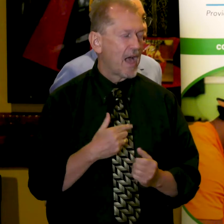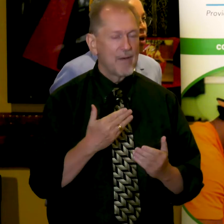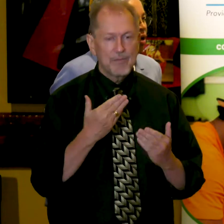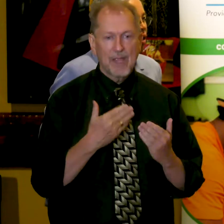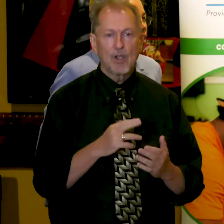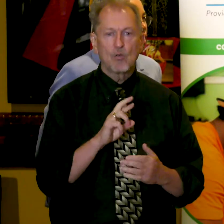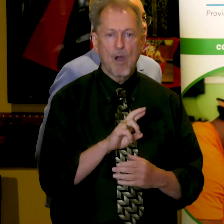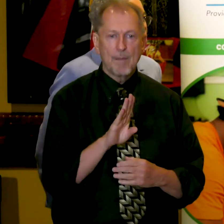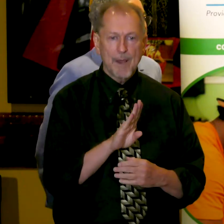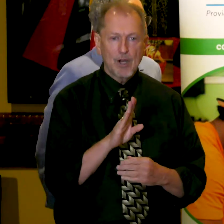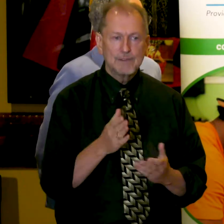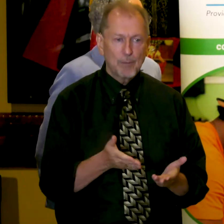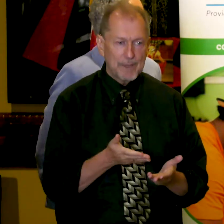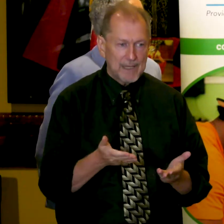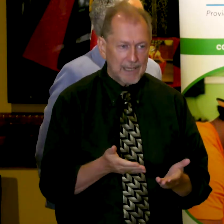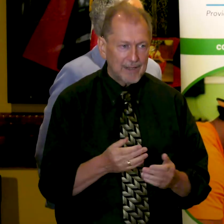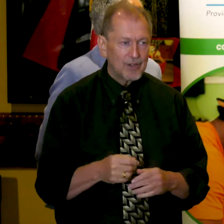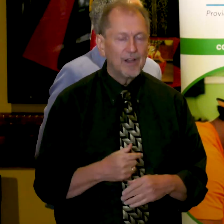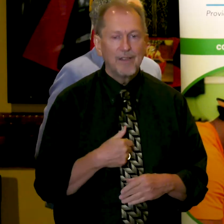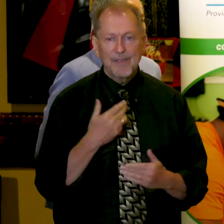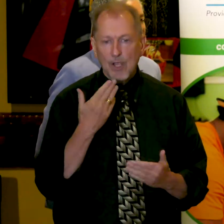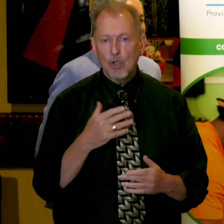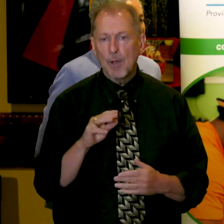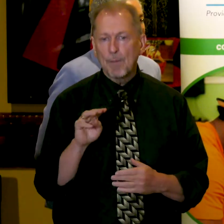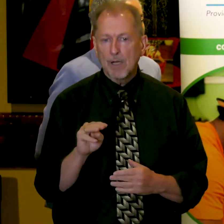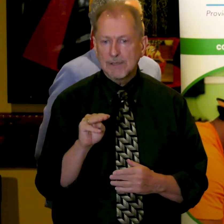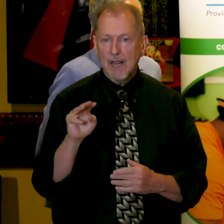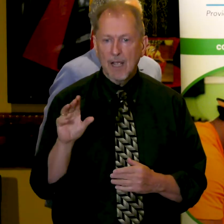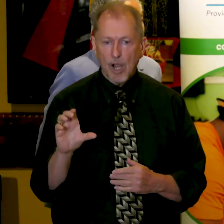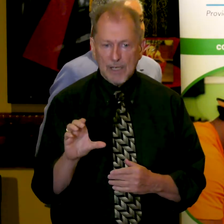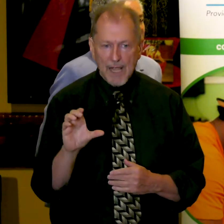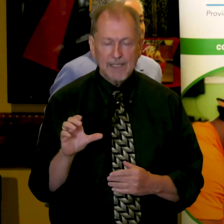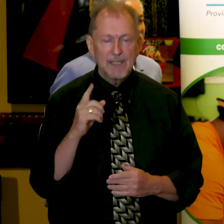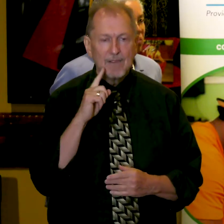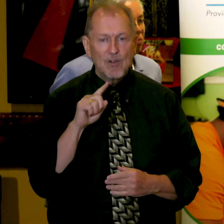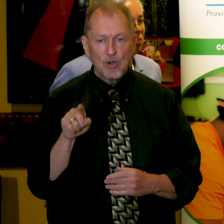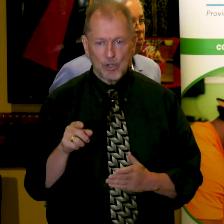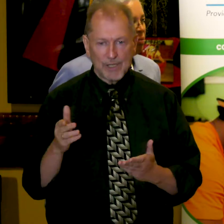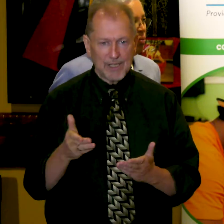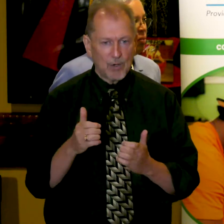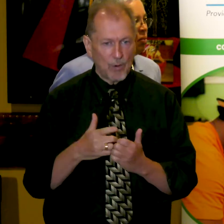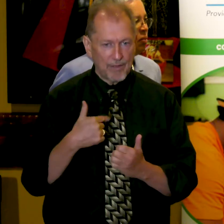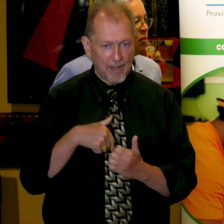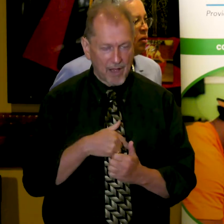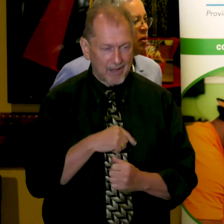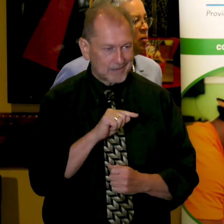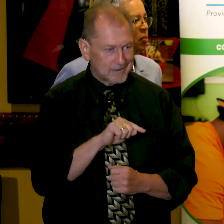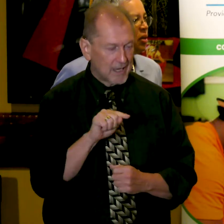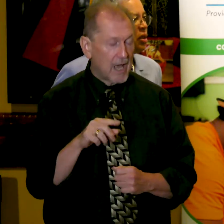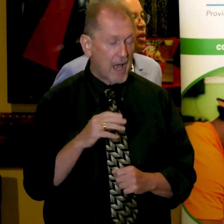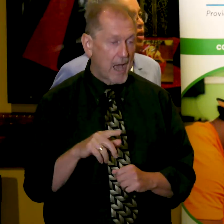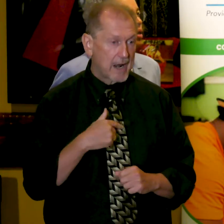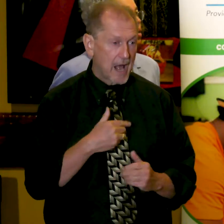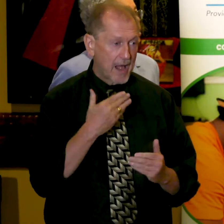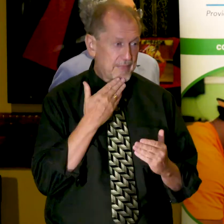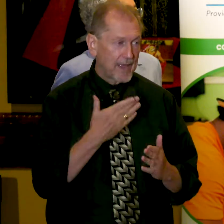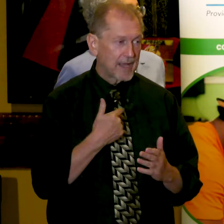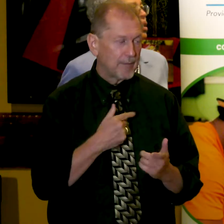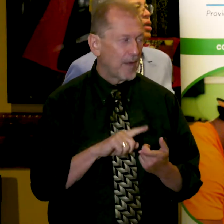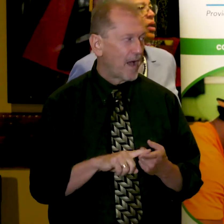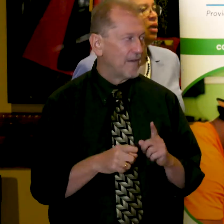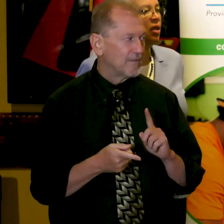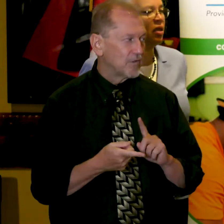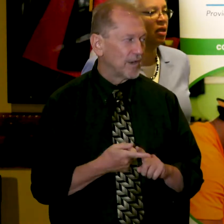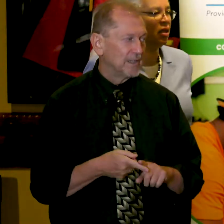Barrett for being here. Thank you for Marcella Cartagena for your presence with us today. And I'd especially like to thank my friend and